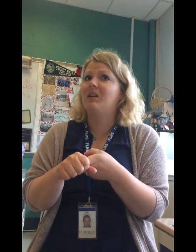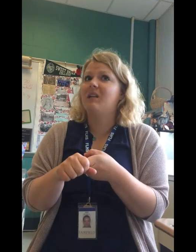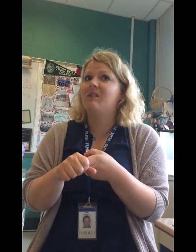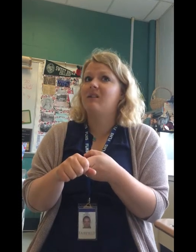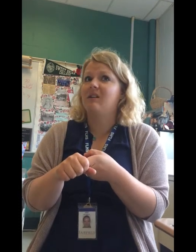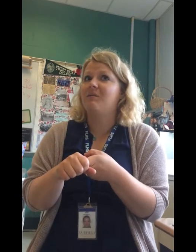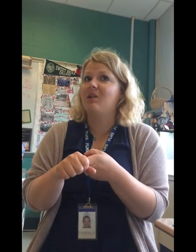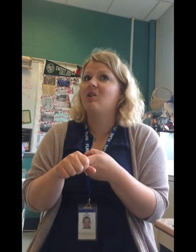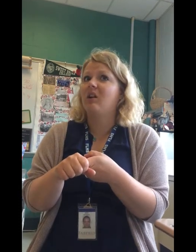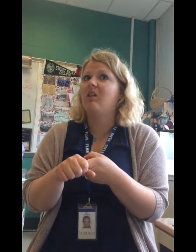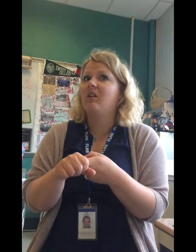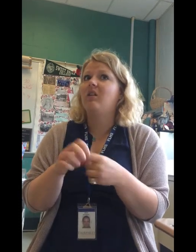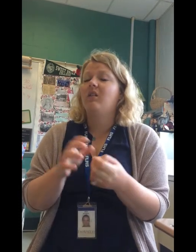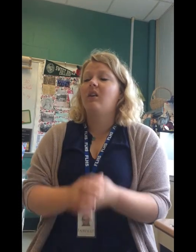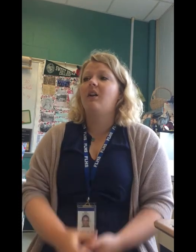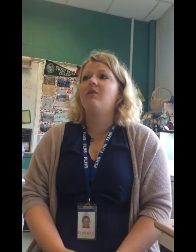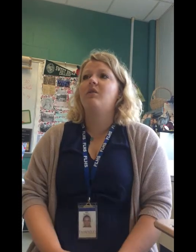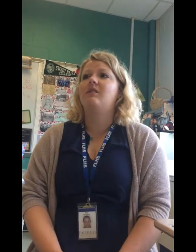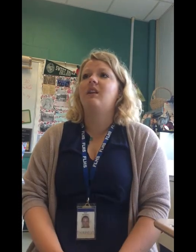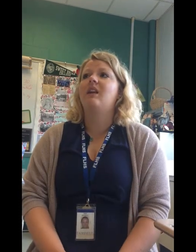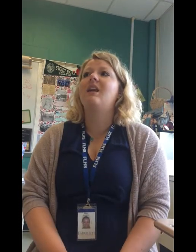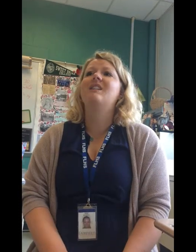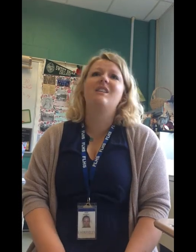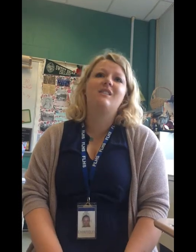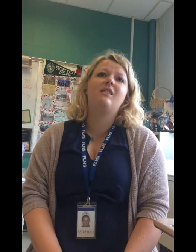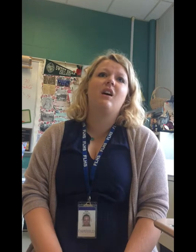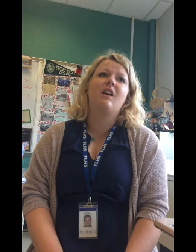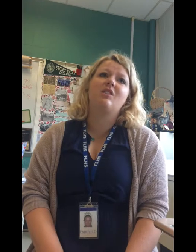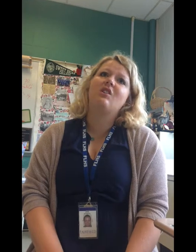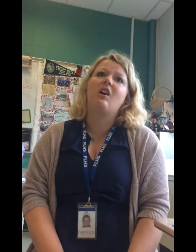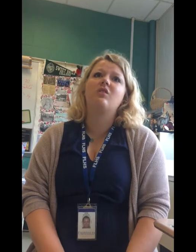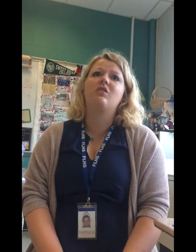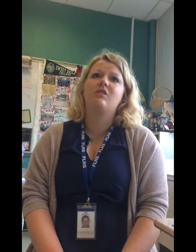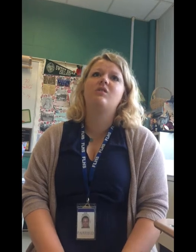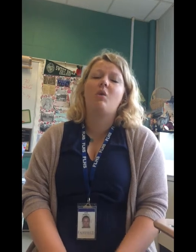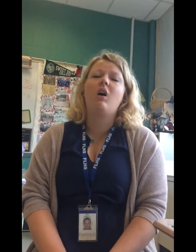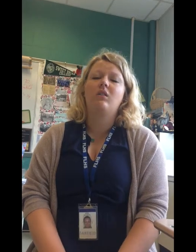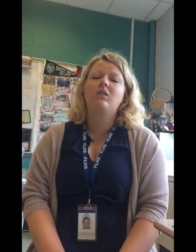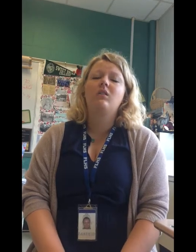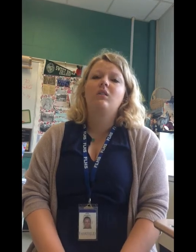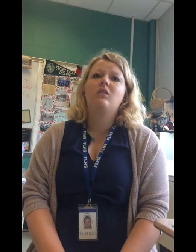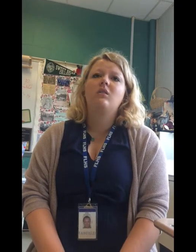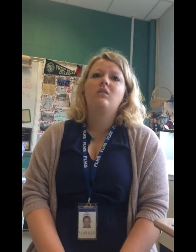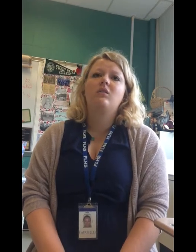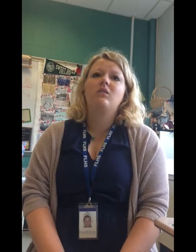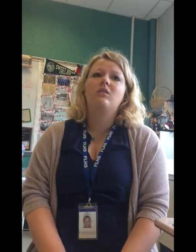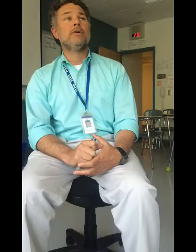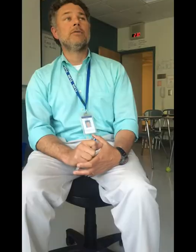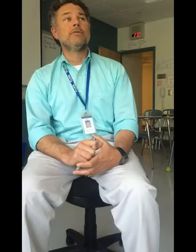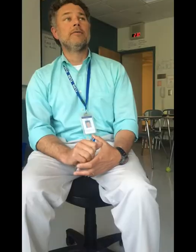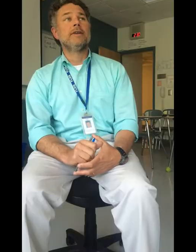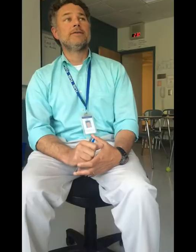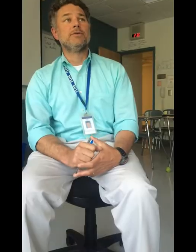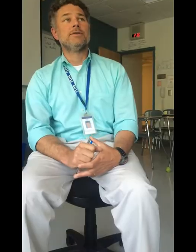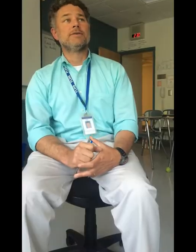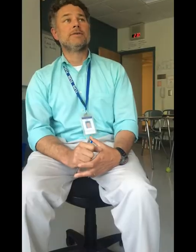East especially, that I've noticed lately, and East Asian countries as well. You know, I've had students